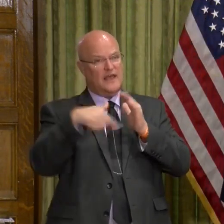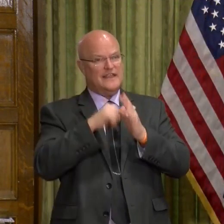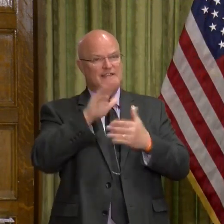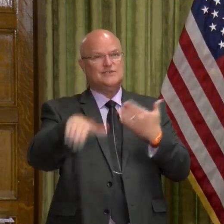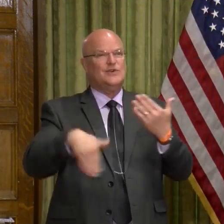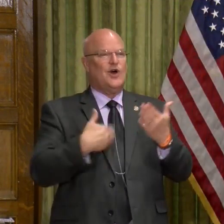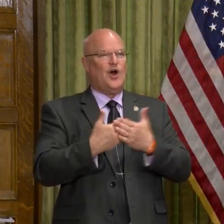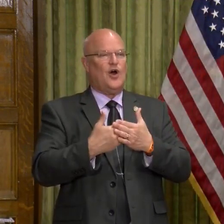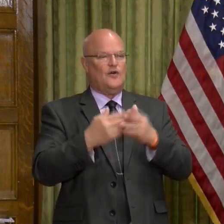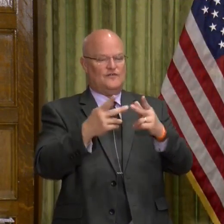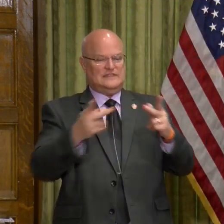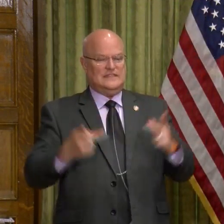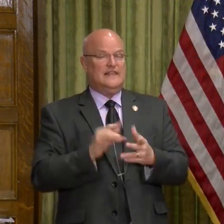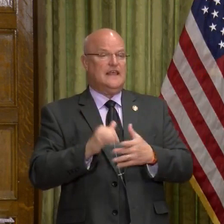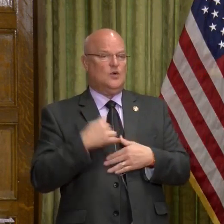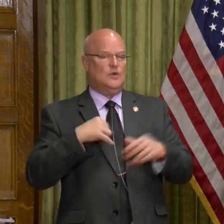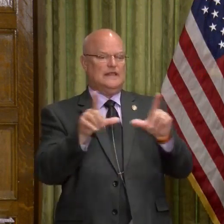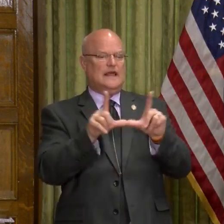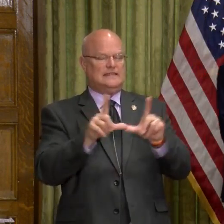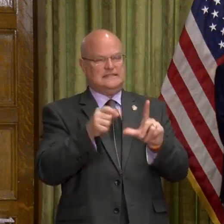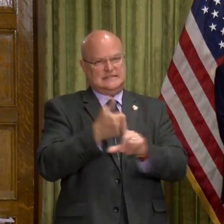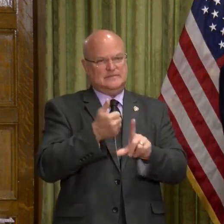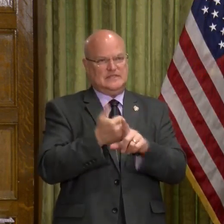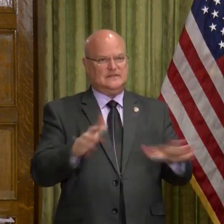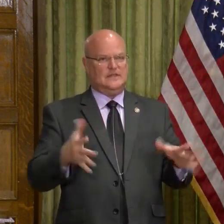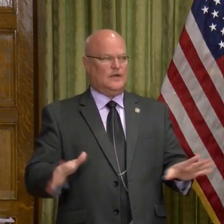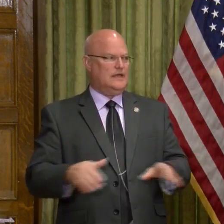are all facilities that we license anyhow.